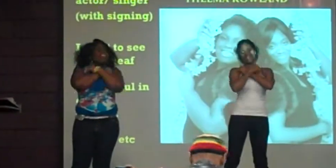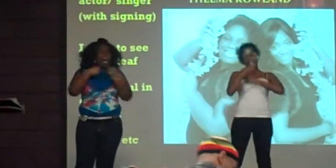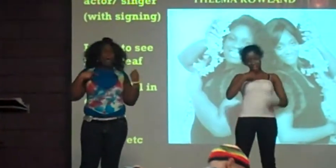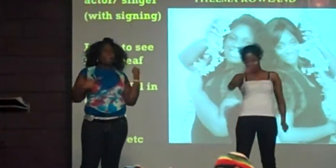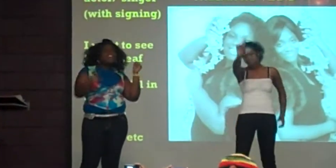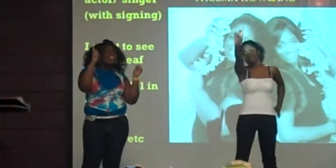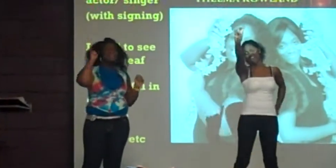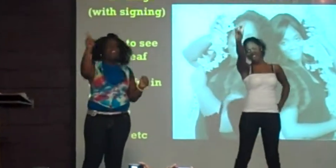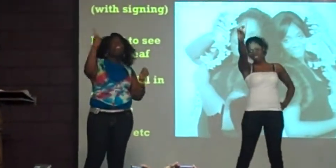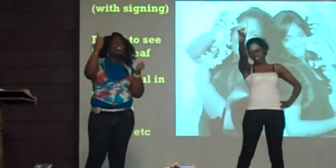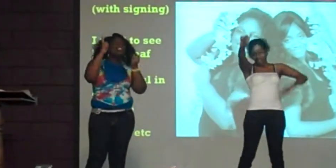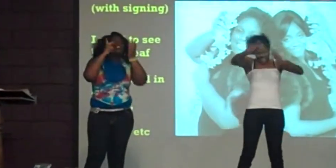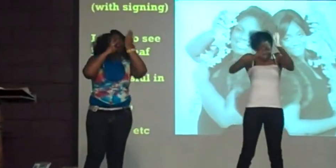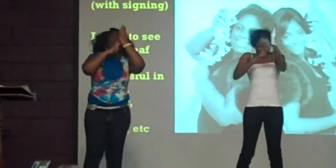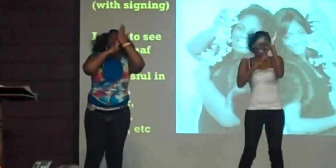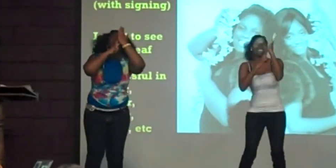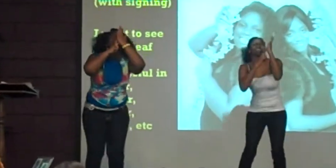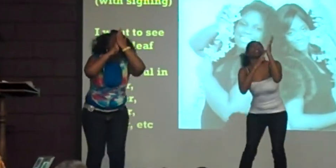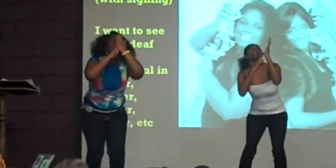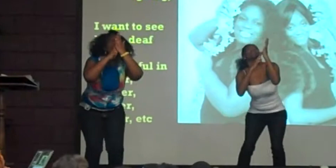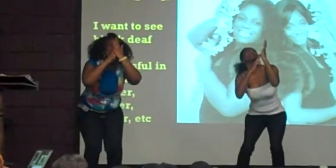love me first Genuinely